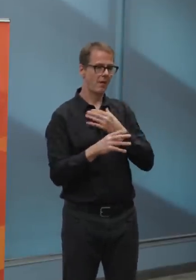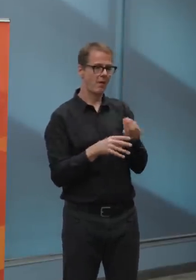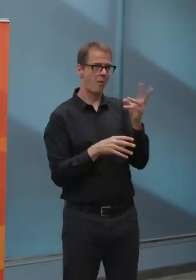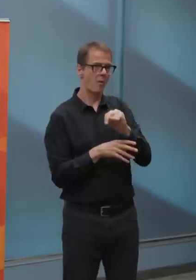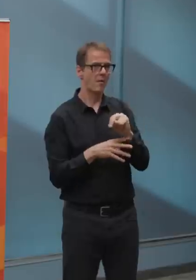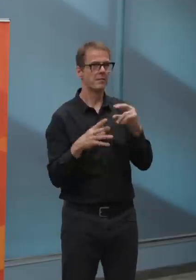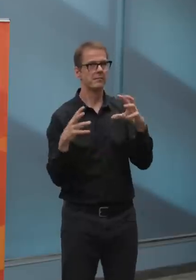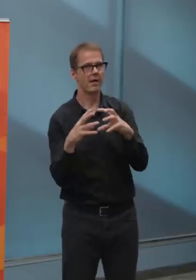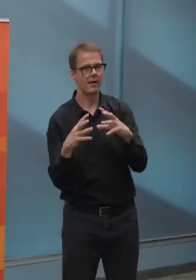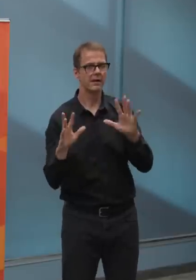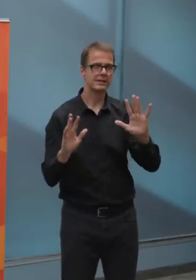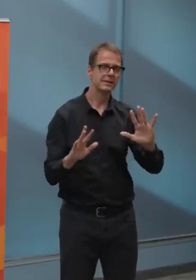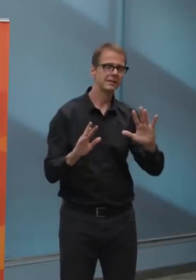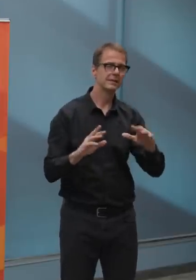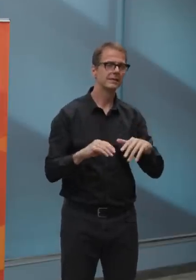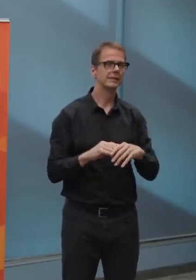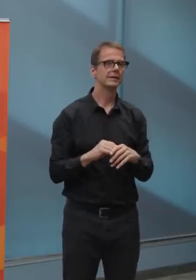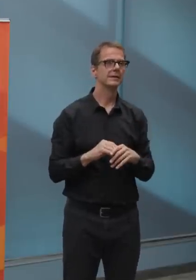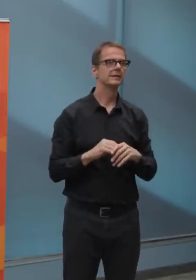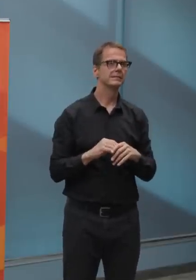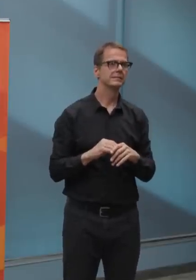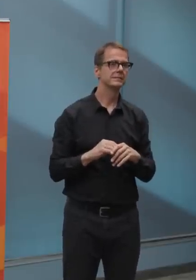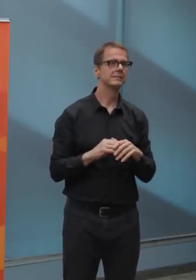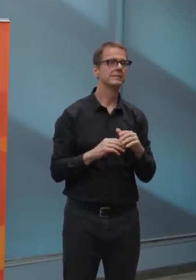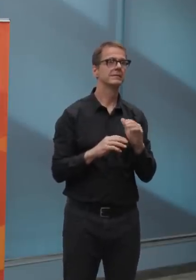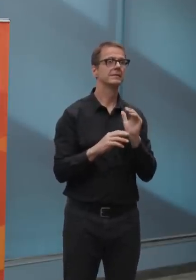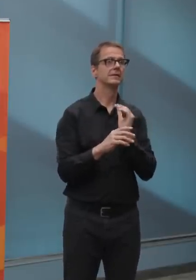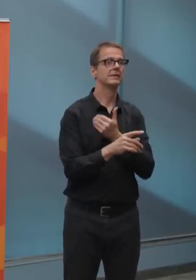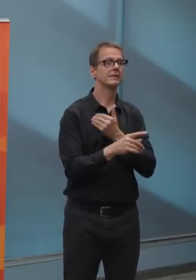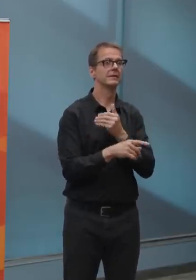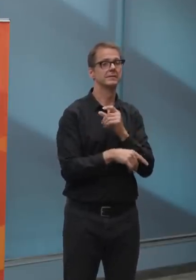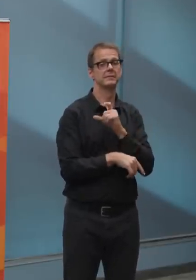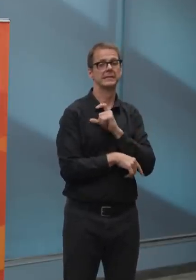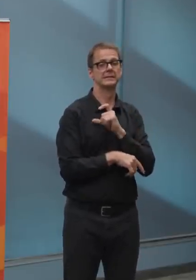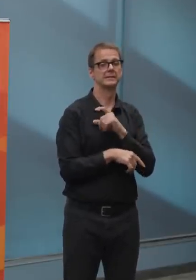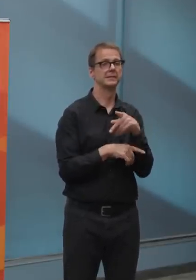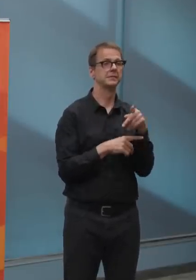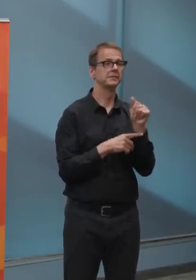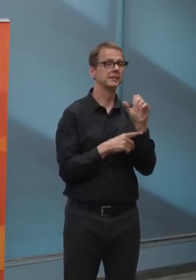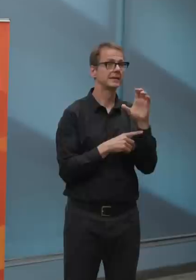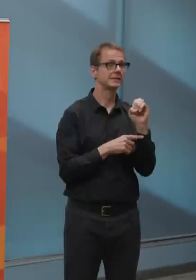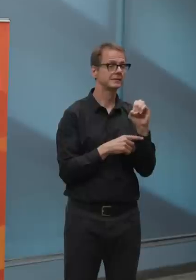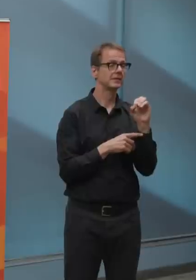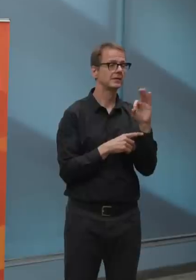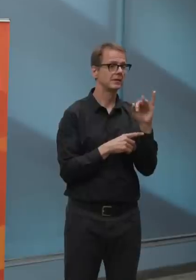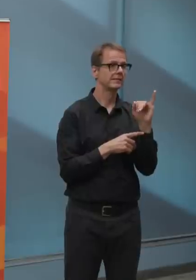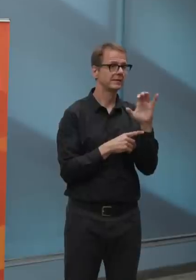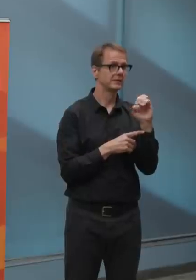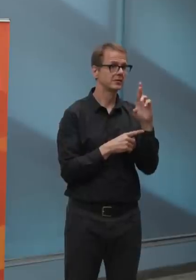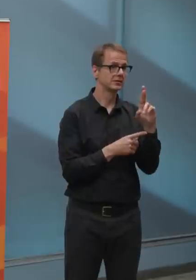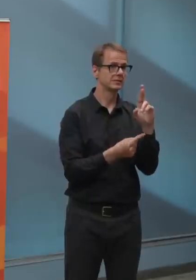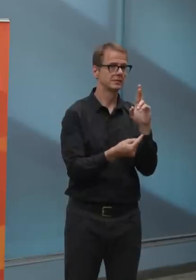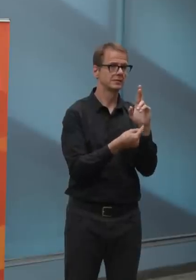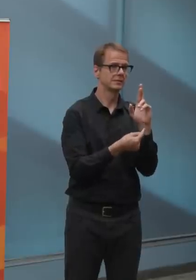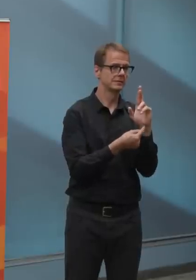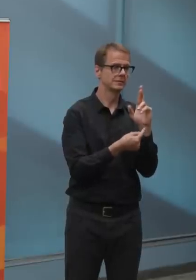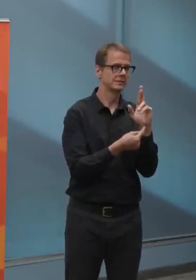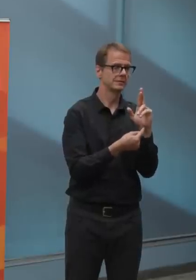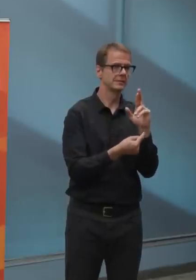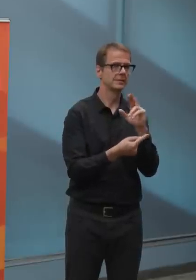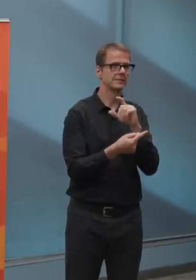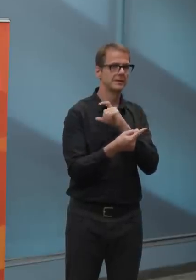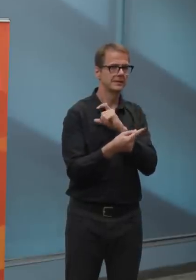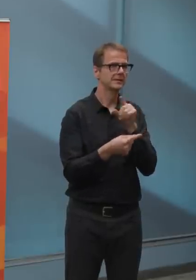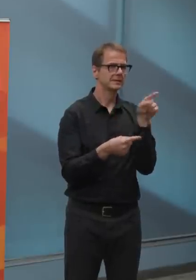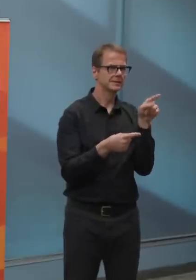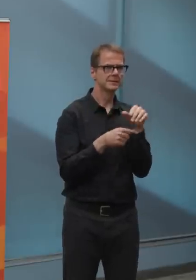um, exposed to this, uh, for, for a little while here, because, because, uh, those activities, like you said, have been